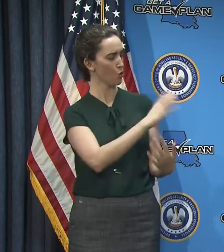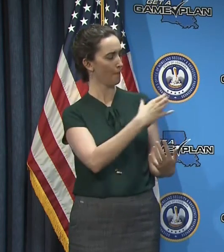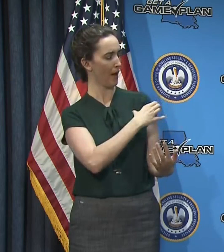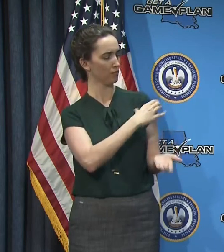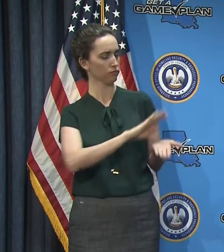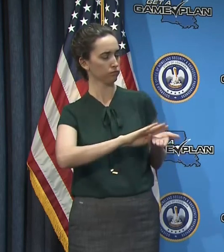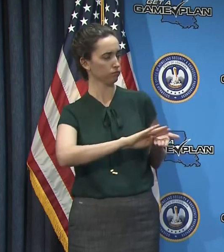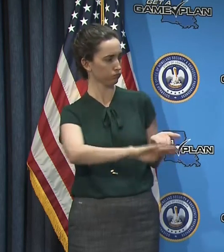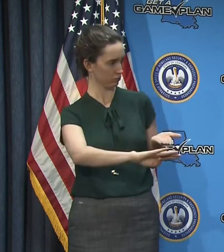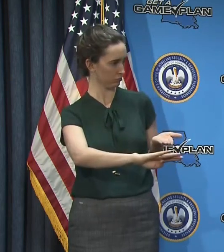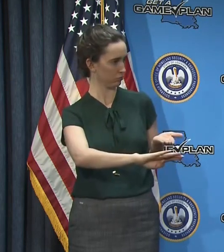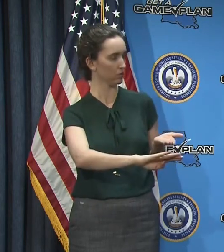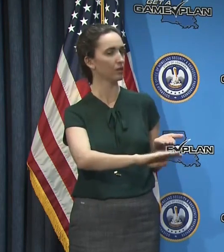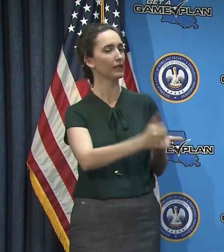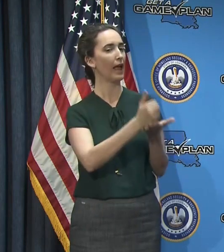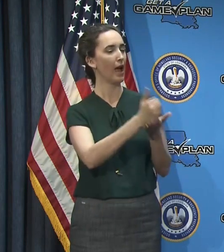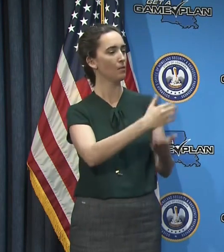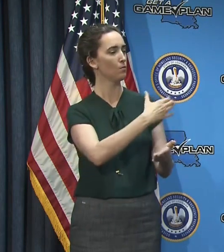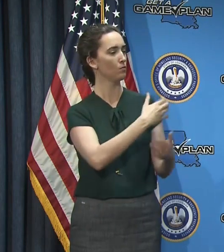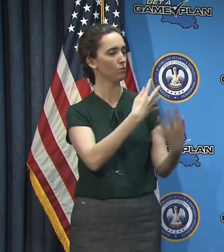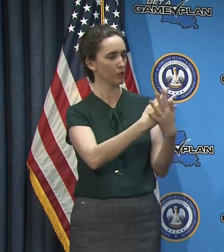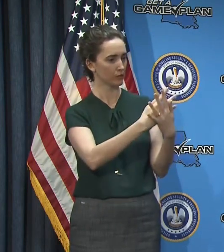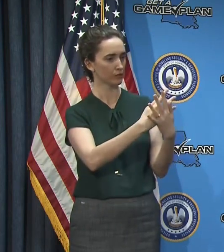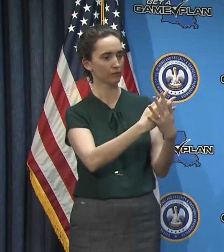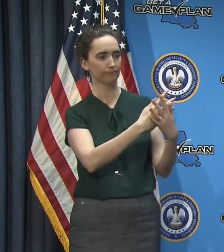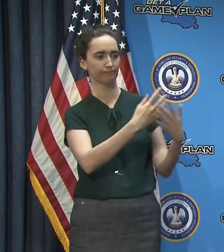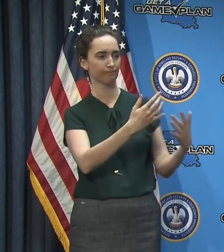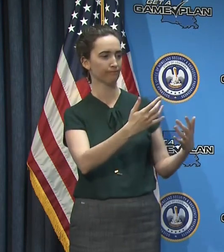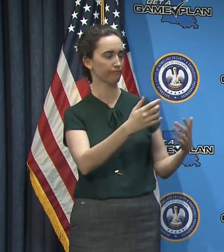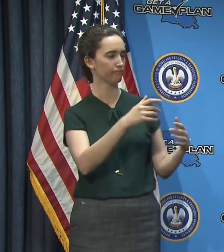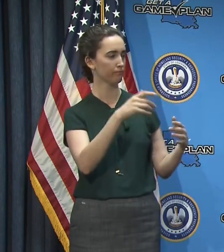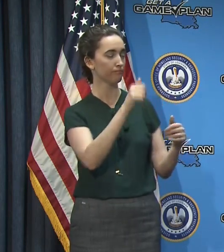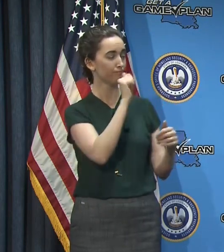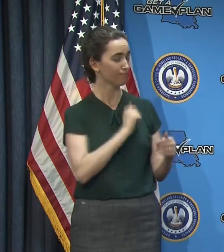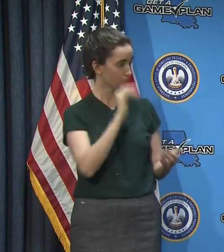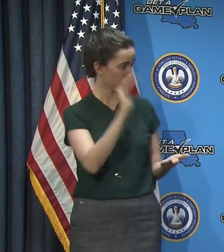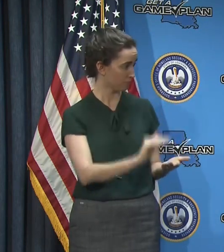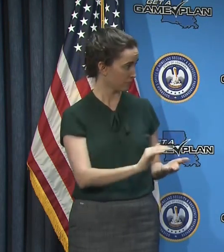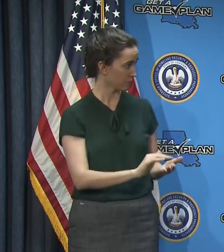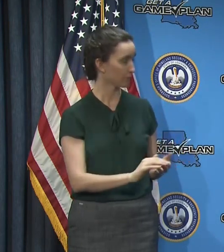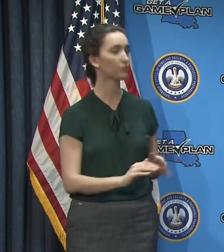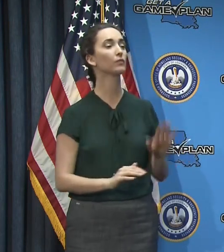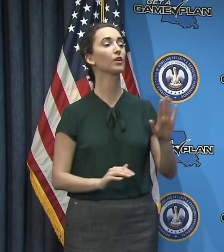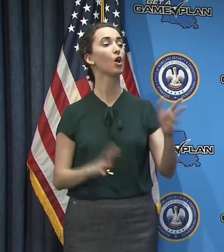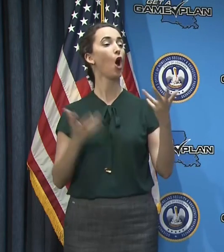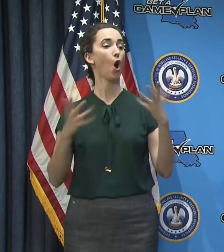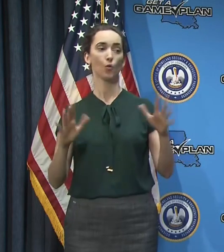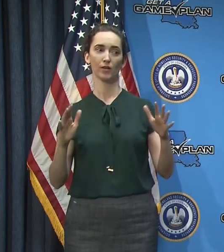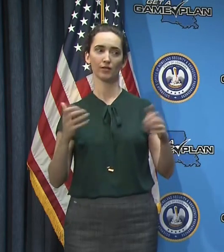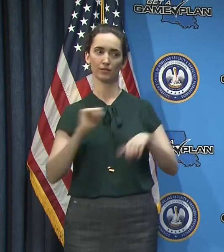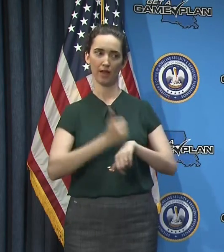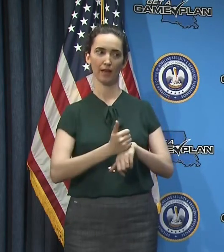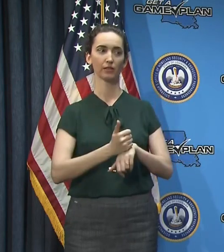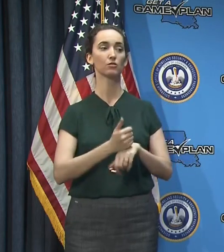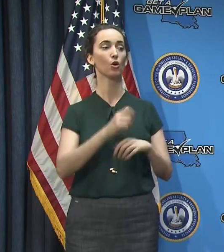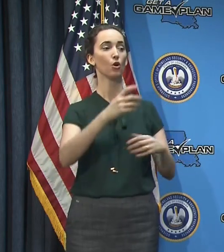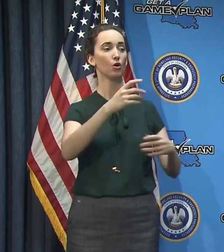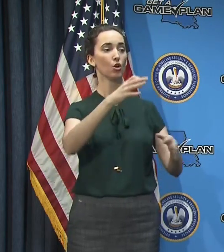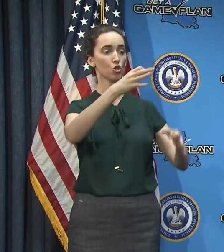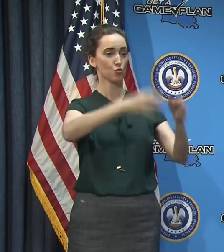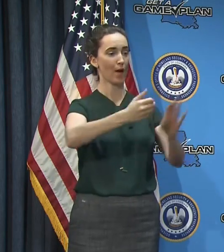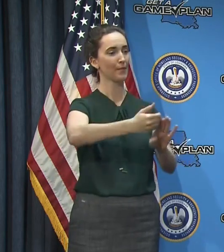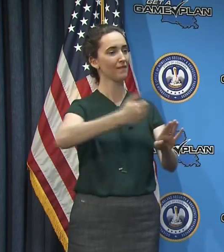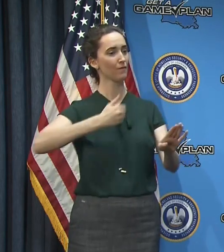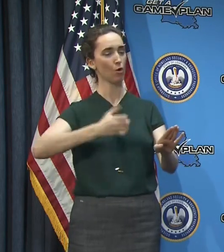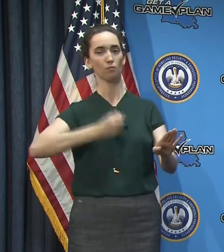first of all, that's already happened to some degree with respect to pretrial detainees. And so you've got sheriffs and DAs, uh, working with